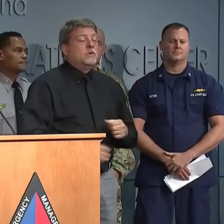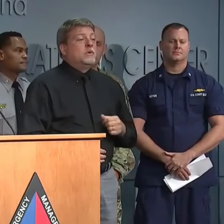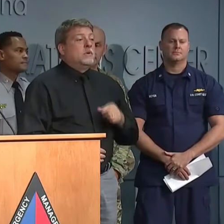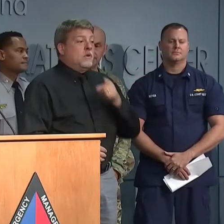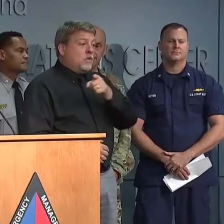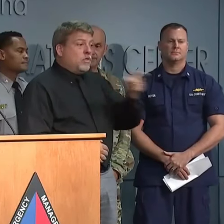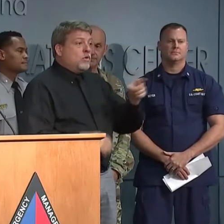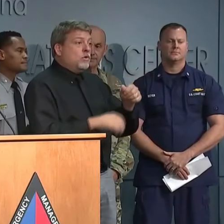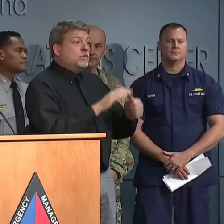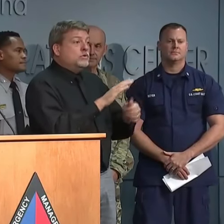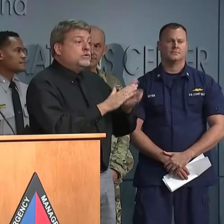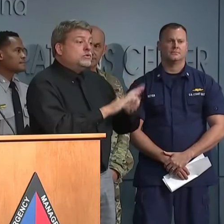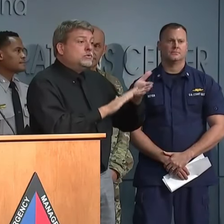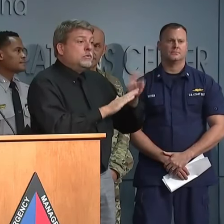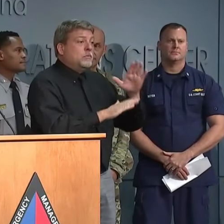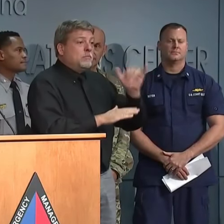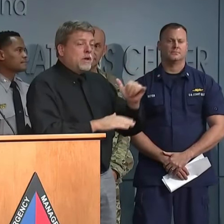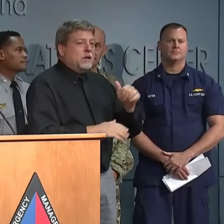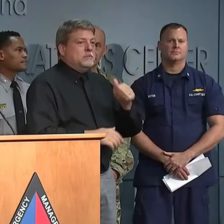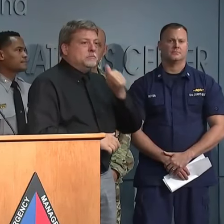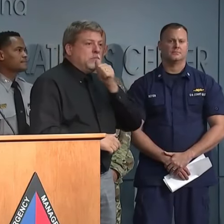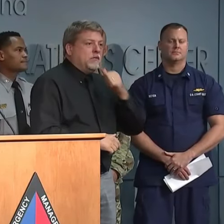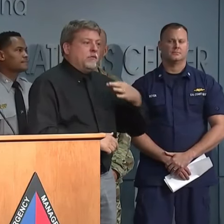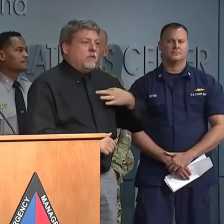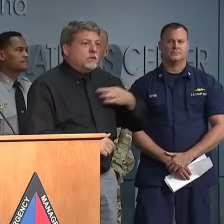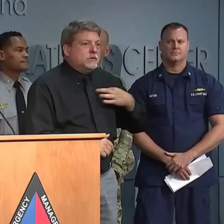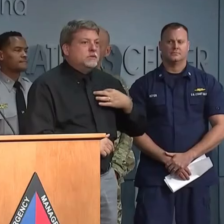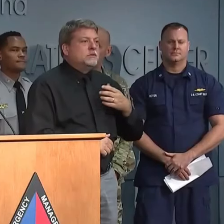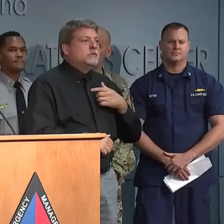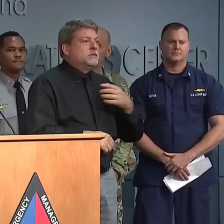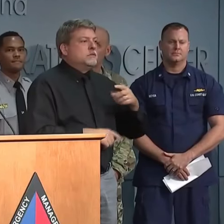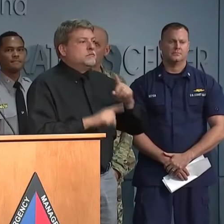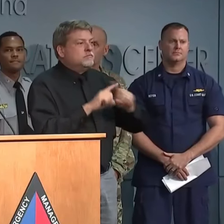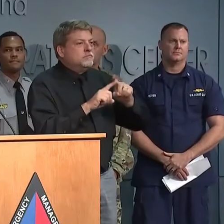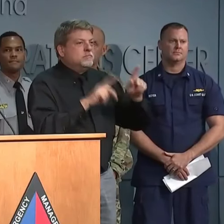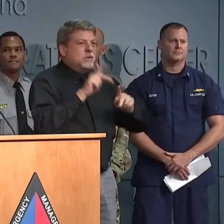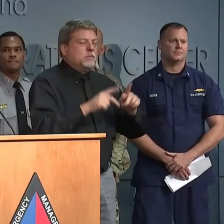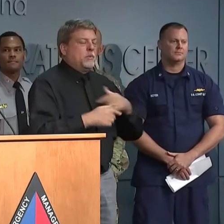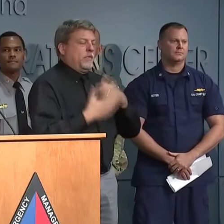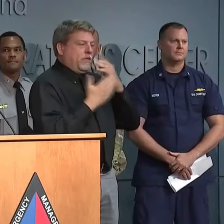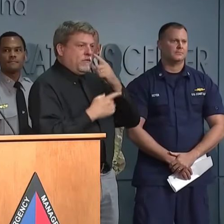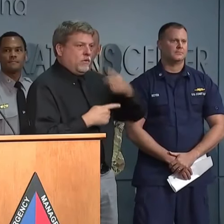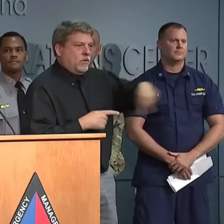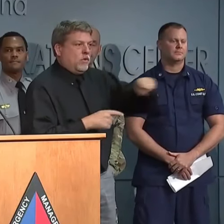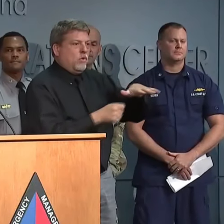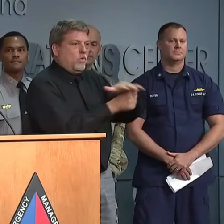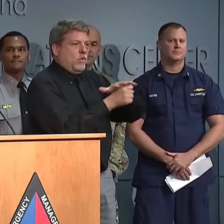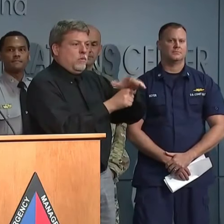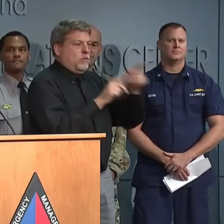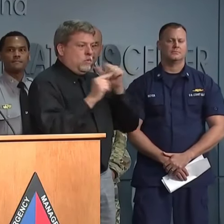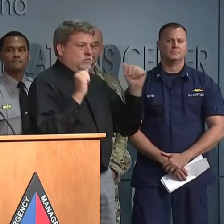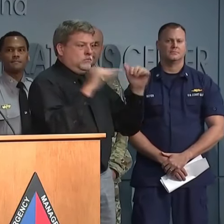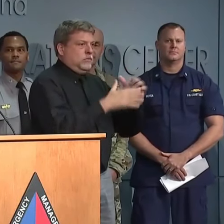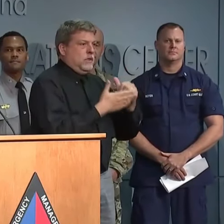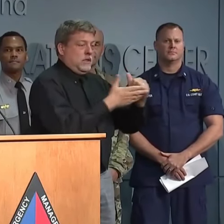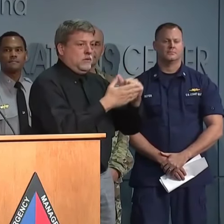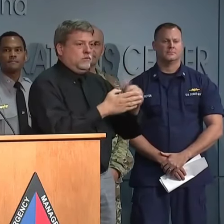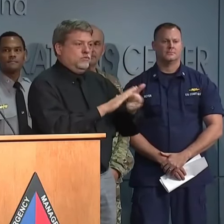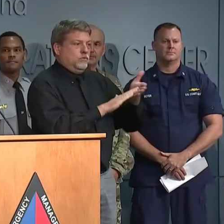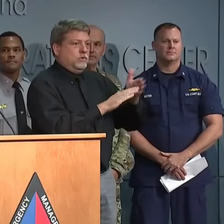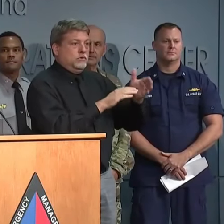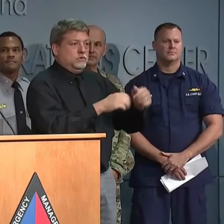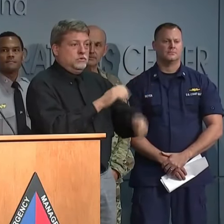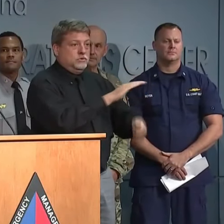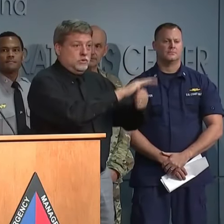available. Thanks to everyone who made preparations and thanks to those who evacuated and